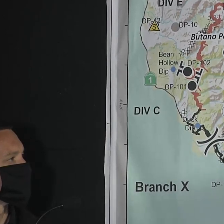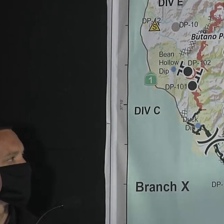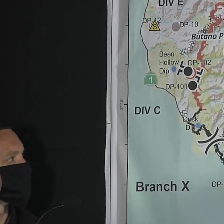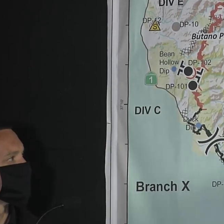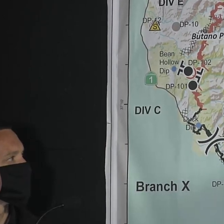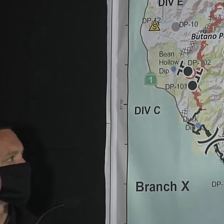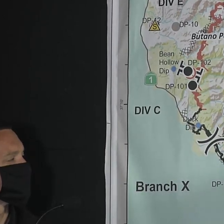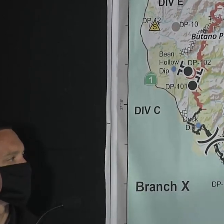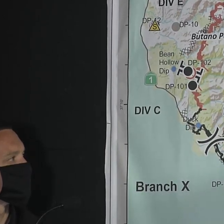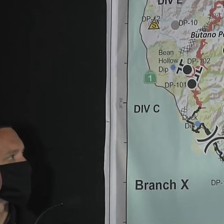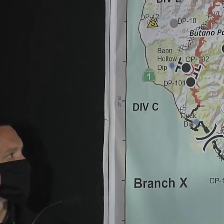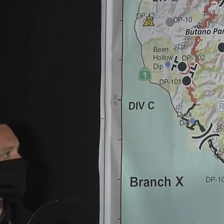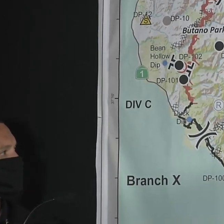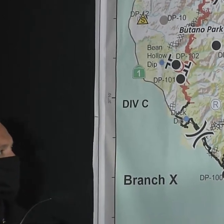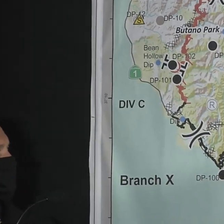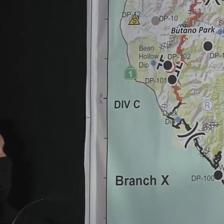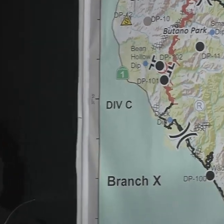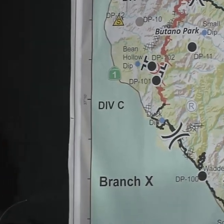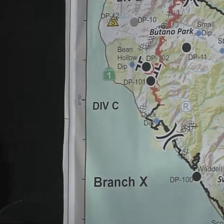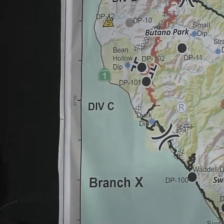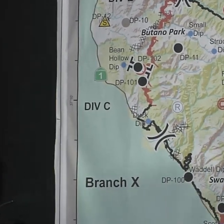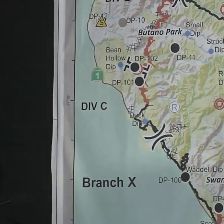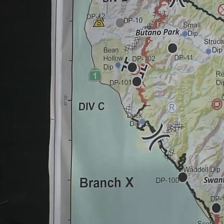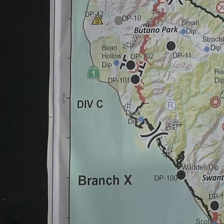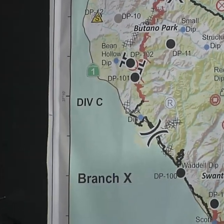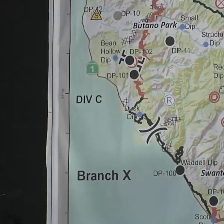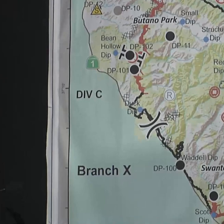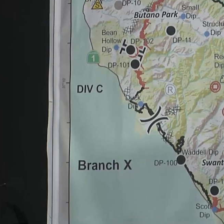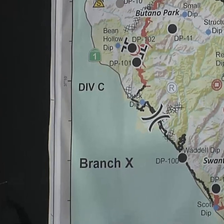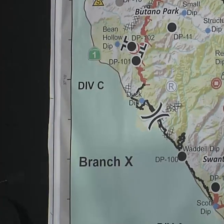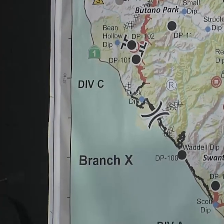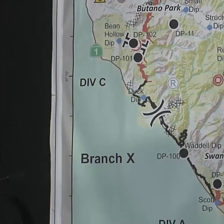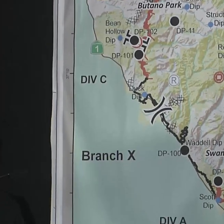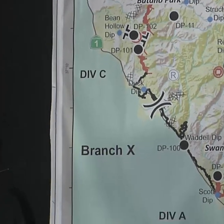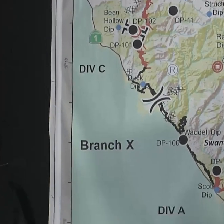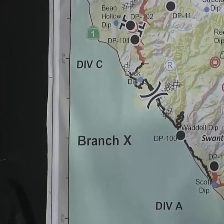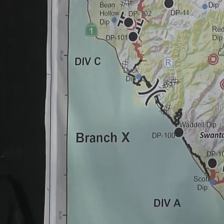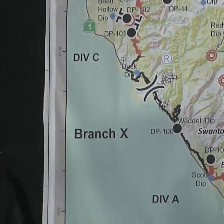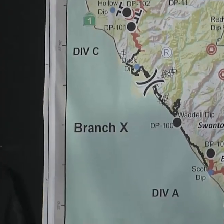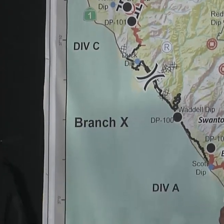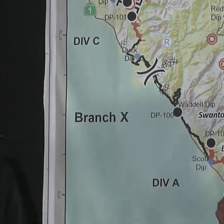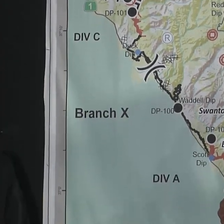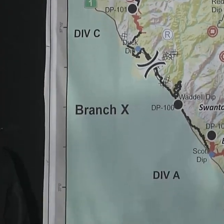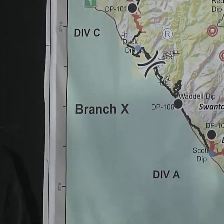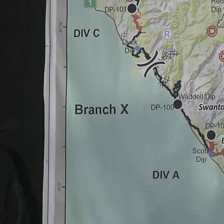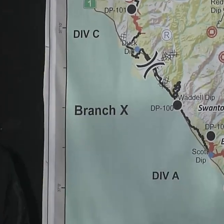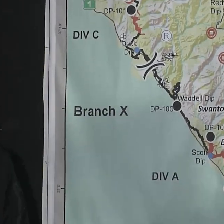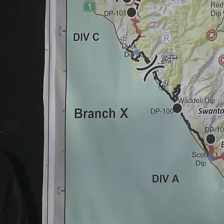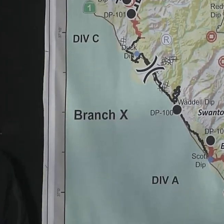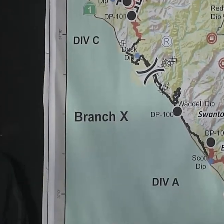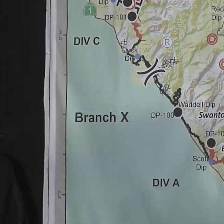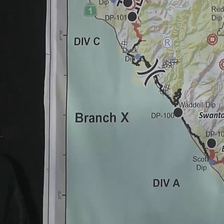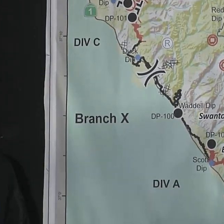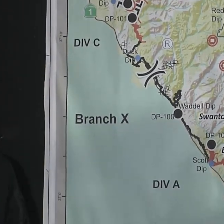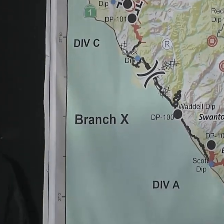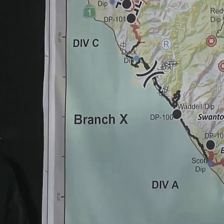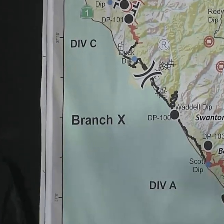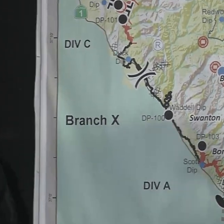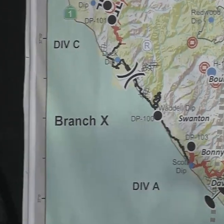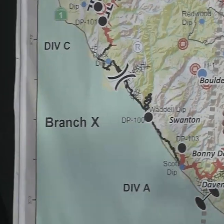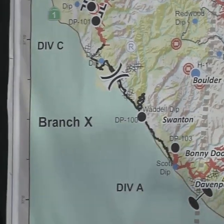advantage of suppression activities. Again, the weather has really mitigated the progression of the fire, which is good,